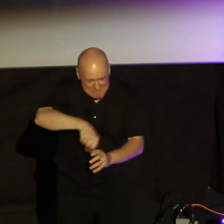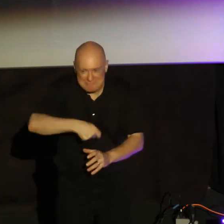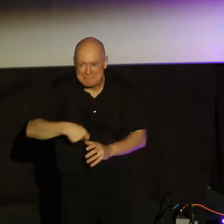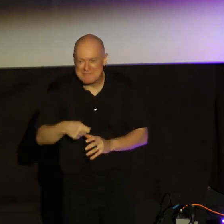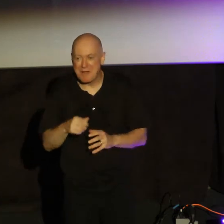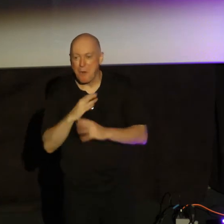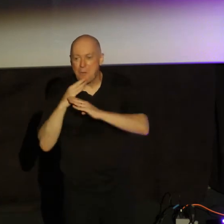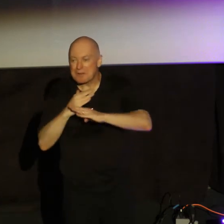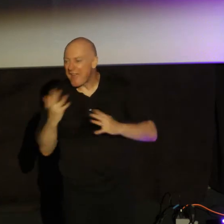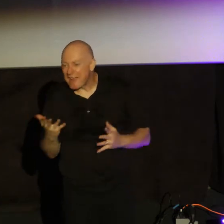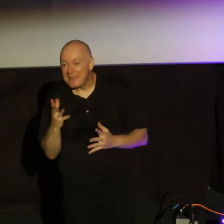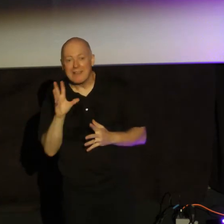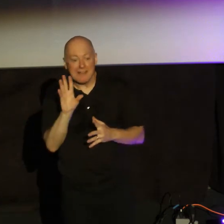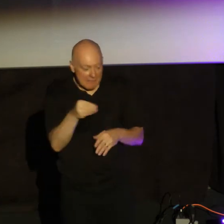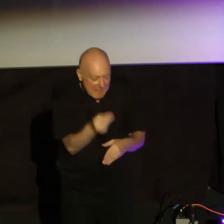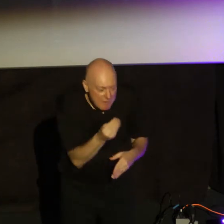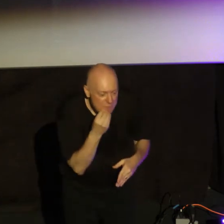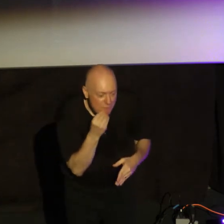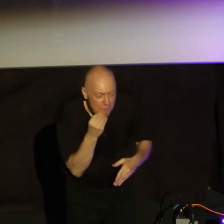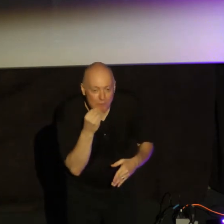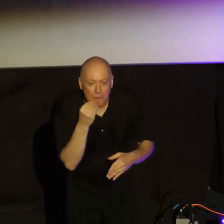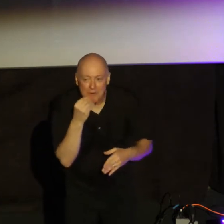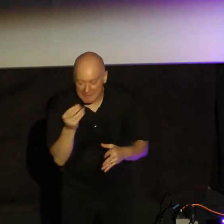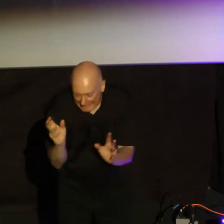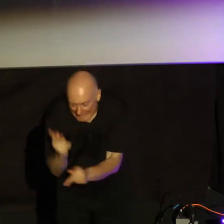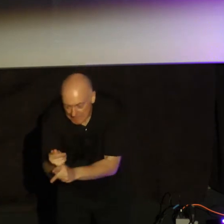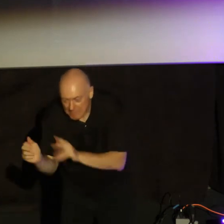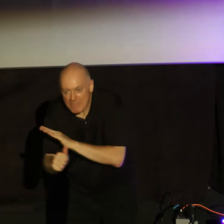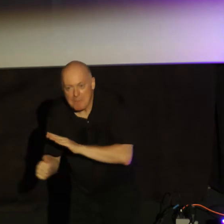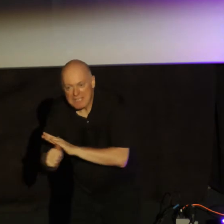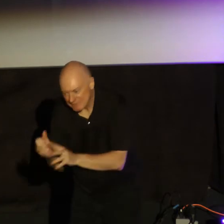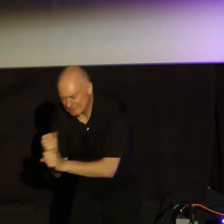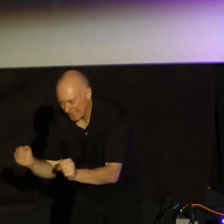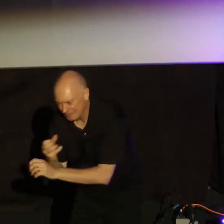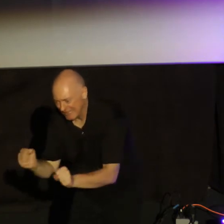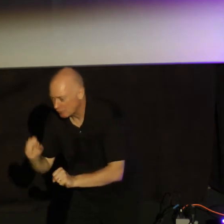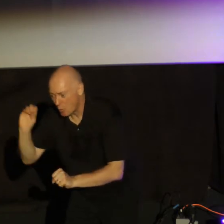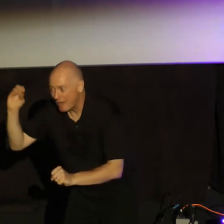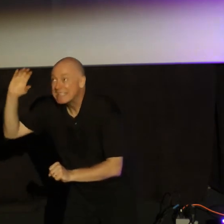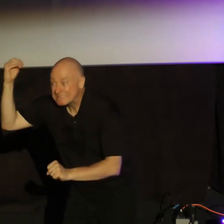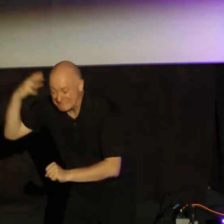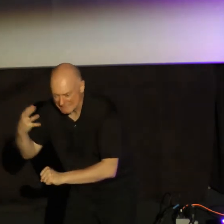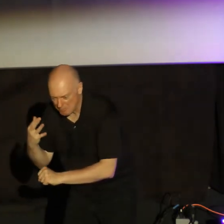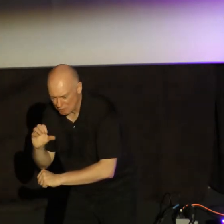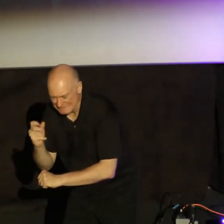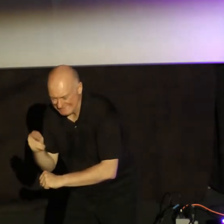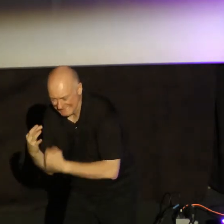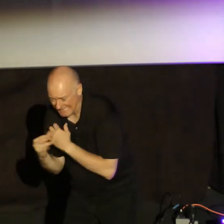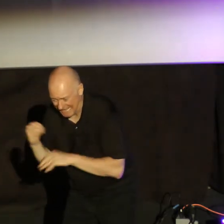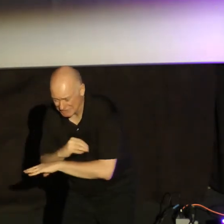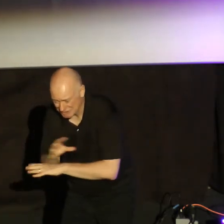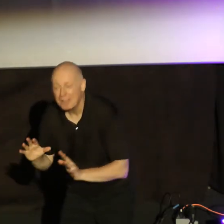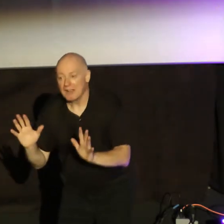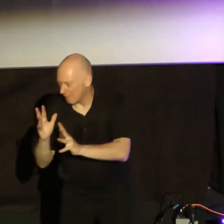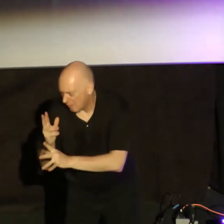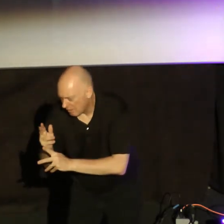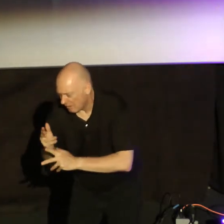food. Sunlight's good. We'll open the curtains once in a while, but not too much. We don't get in sunburn, get skin cancer. We go, right? It's endless. We can laugh about it, but that's